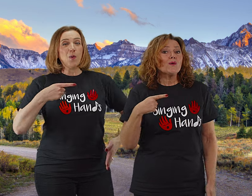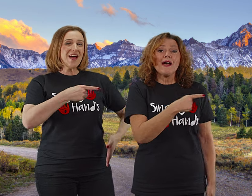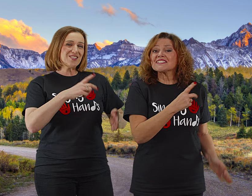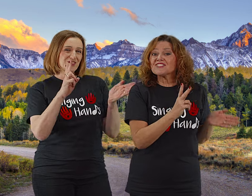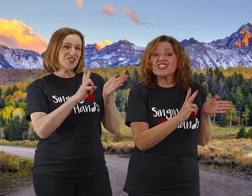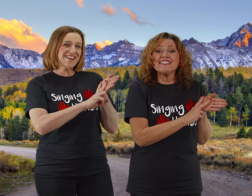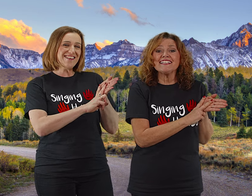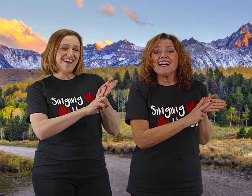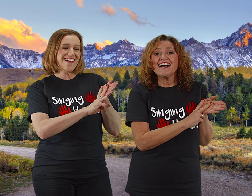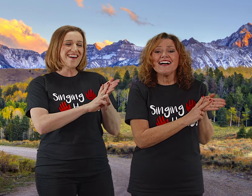West Virginia,